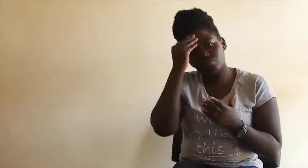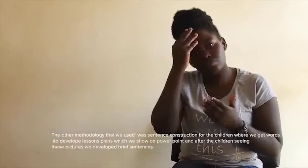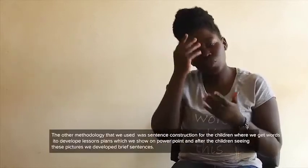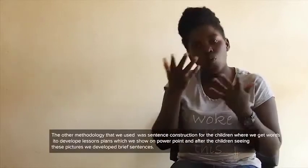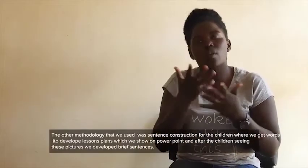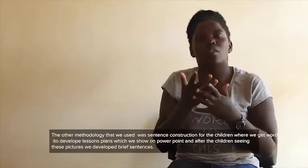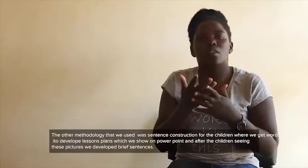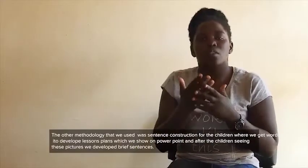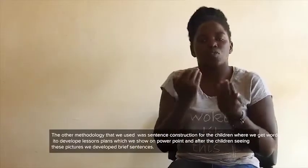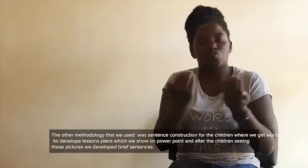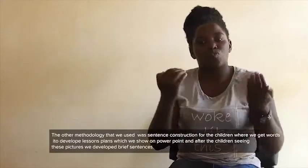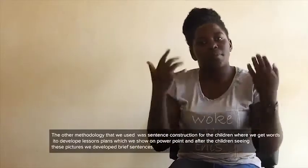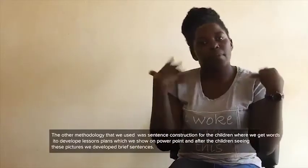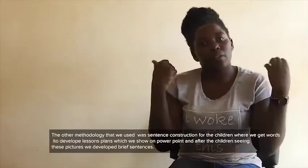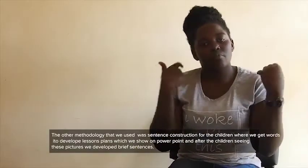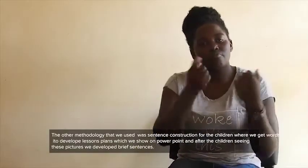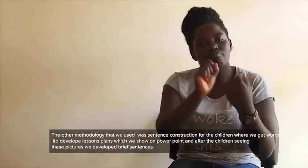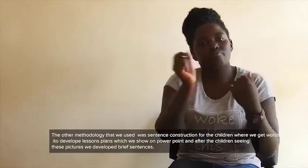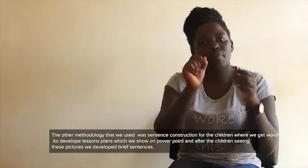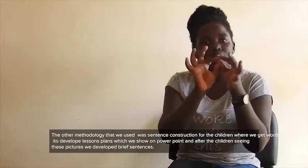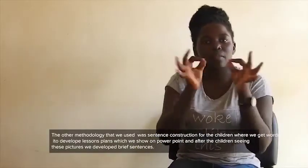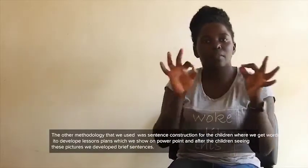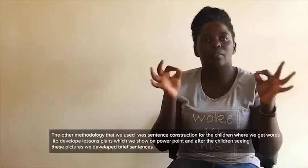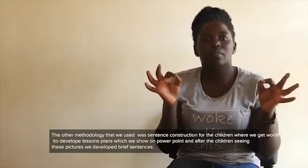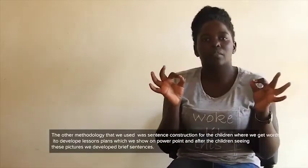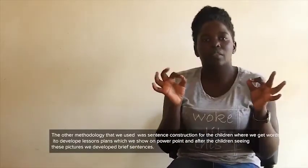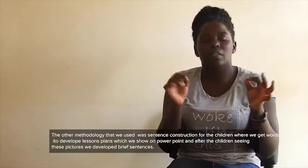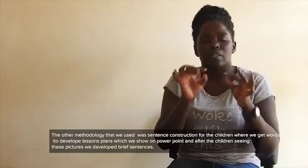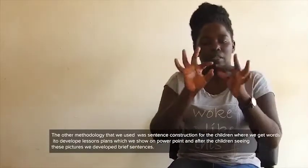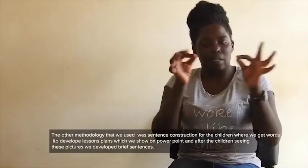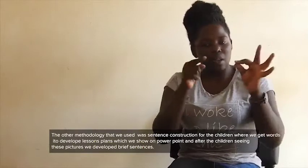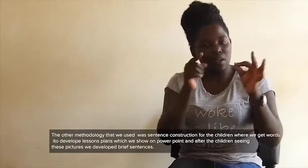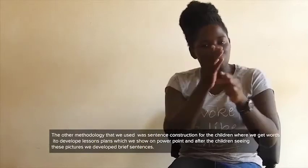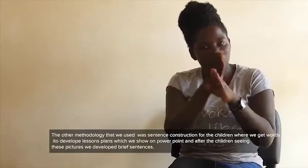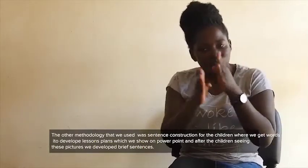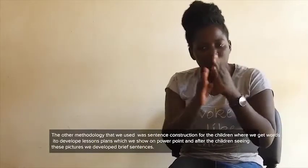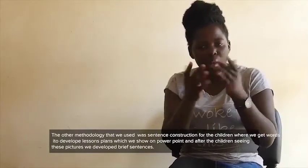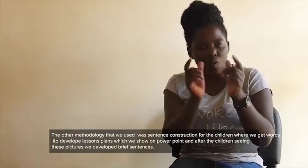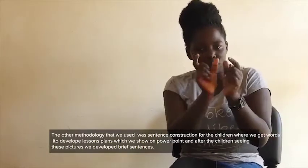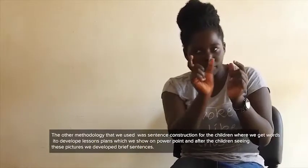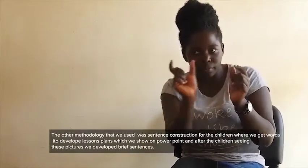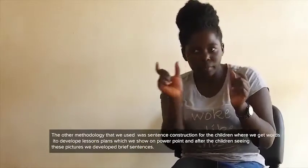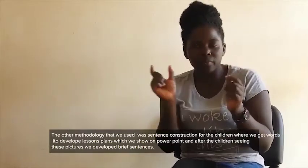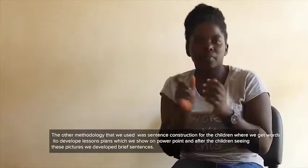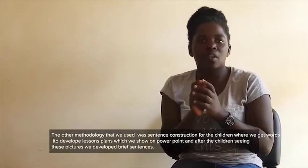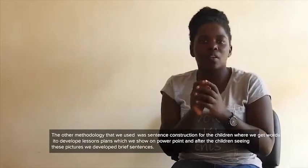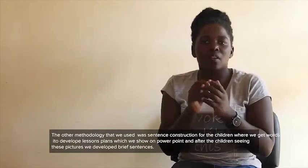The other method that we used was sentence construction for the children where we get